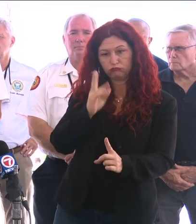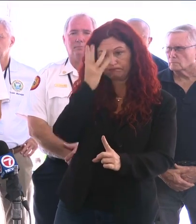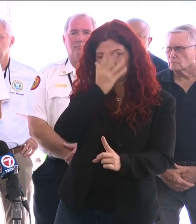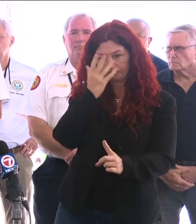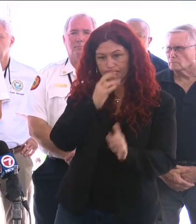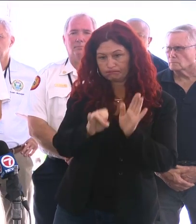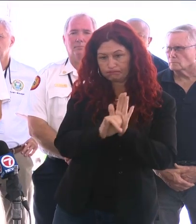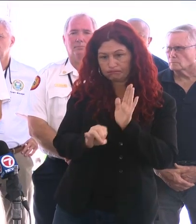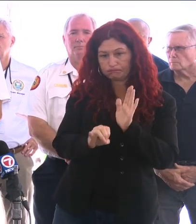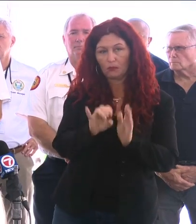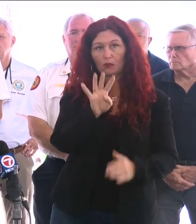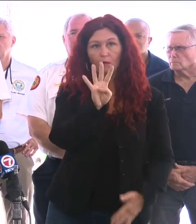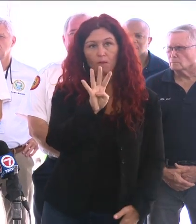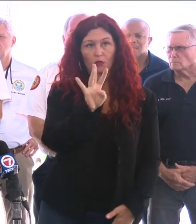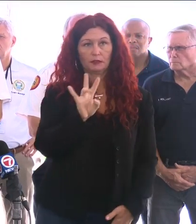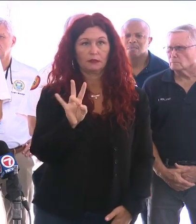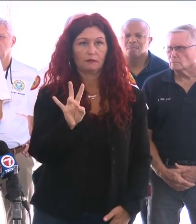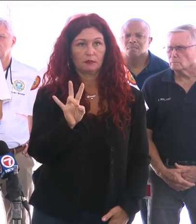47.